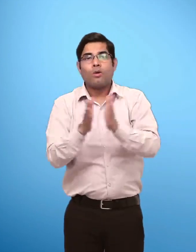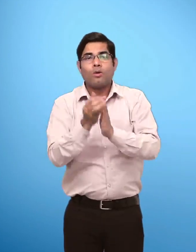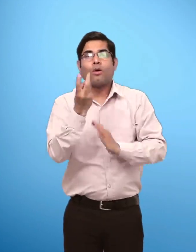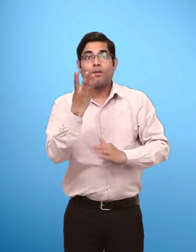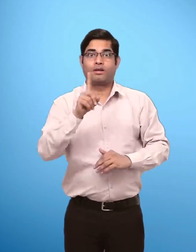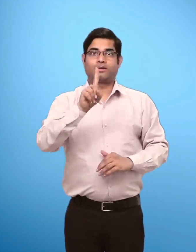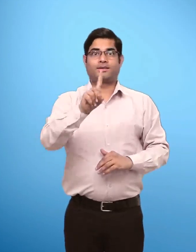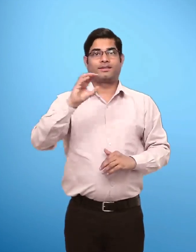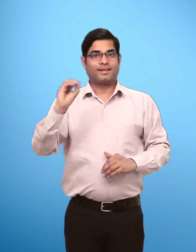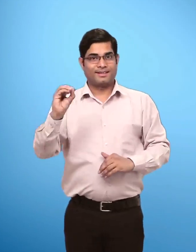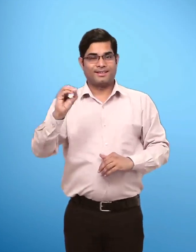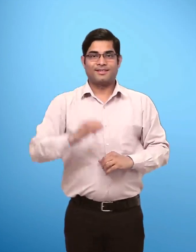into 10 parts